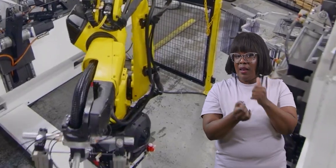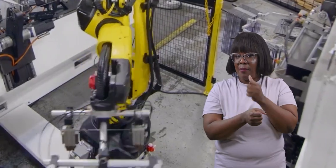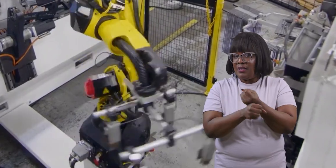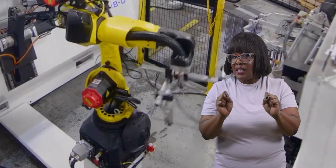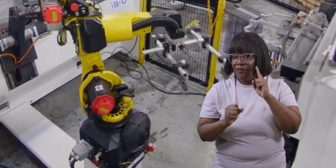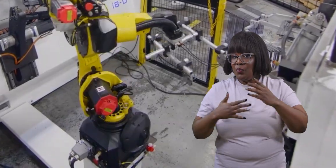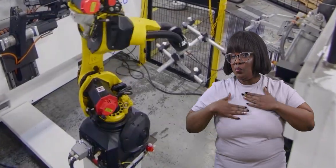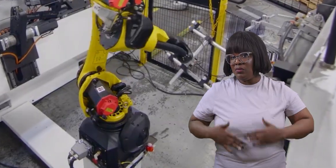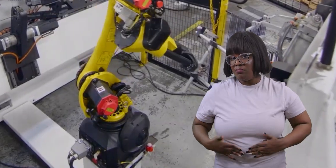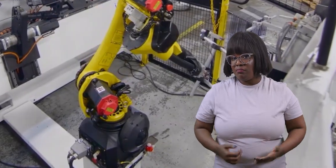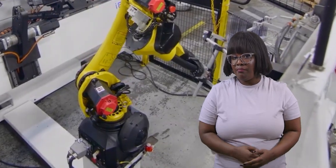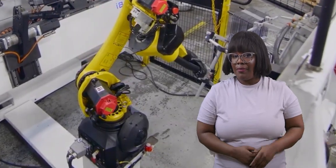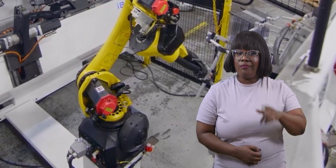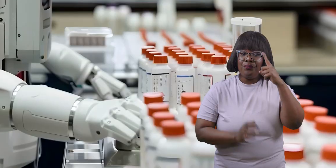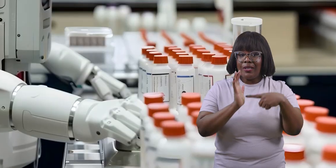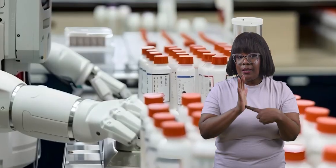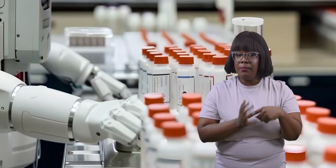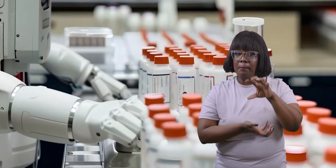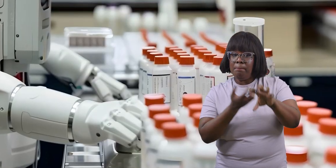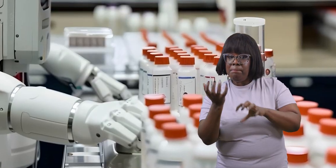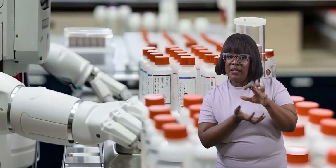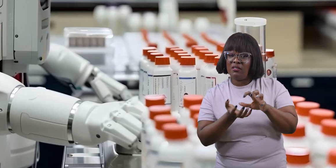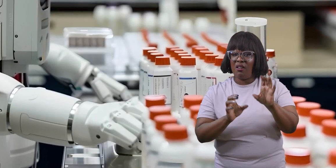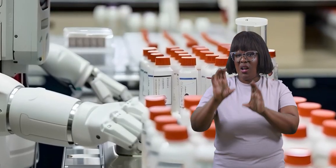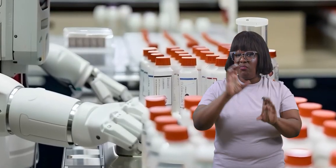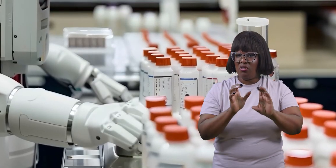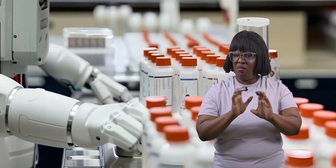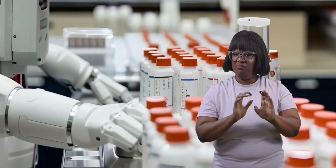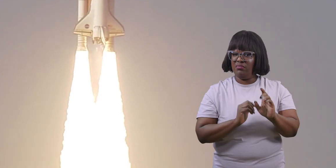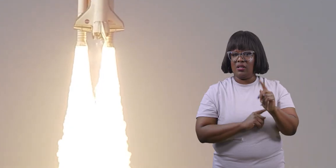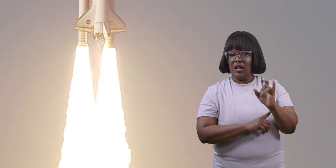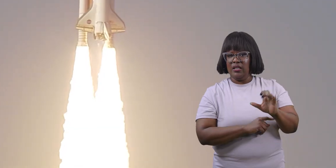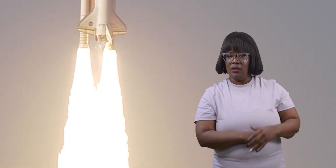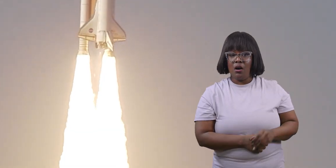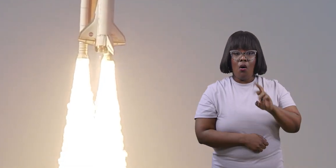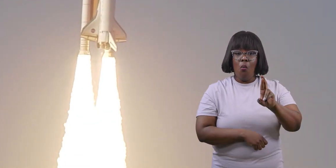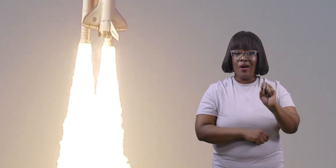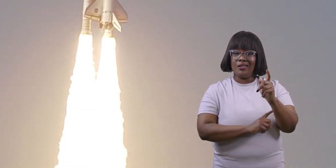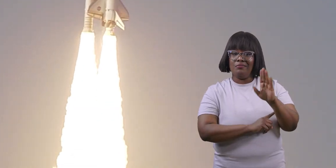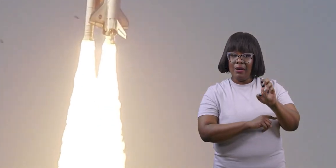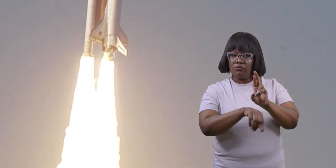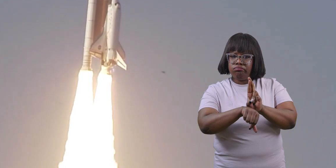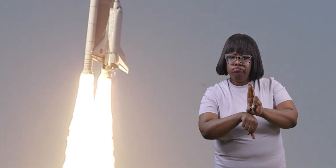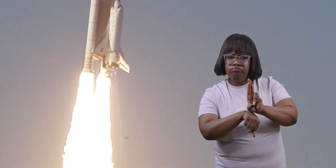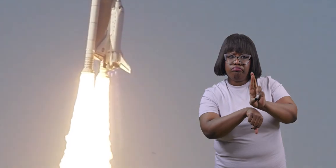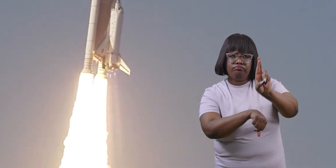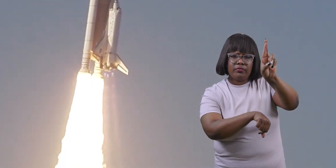that are unsafe for humans. Like mixing toxic chemicals or piloting a space vehicle that is set to land